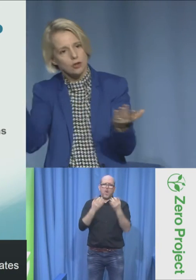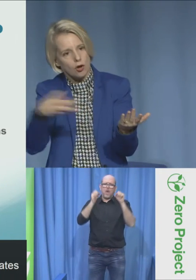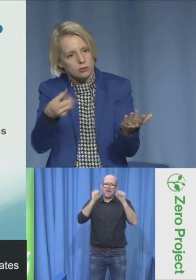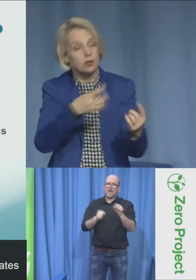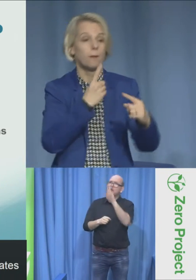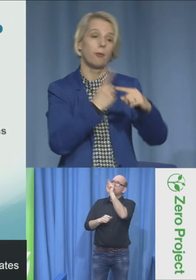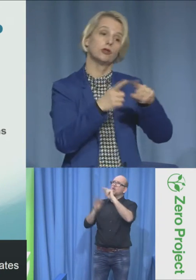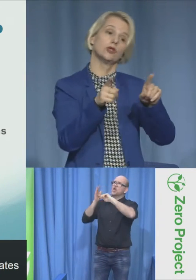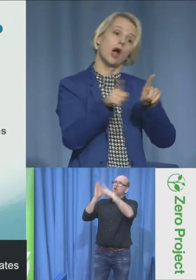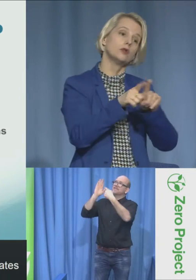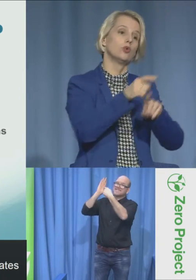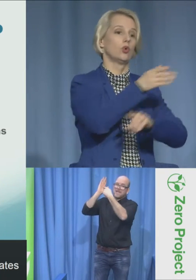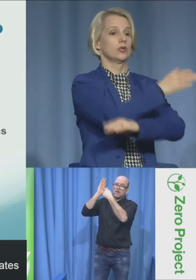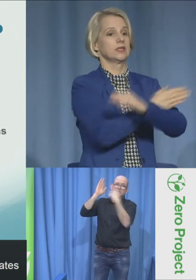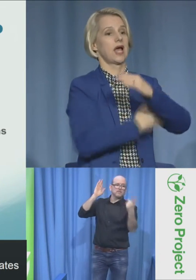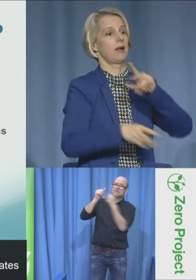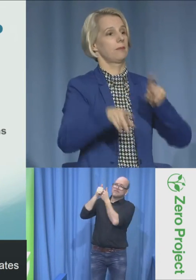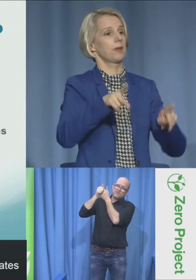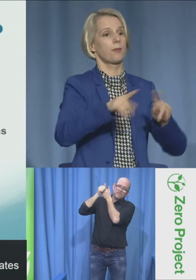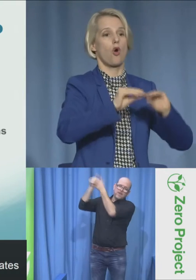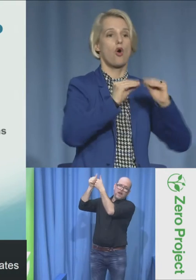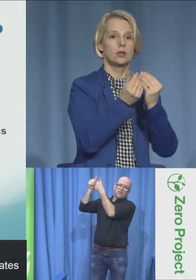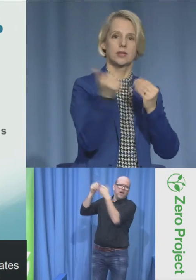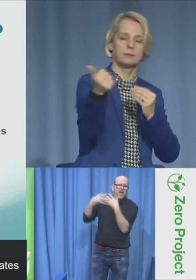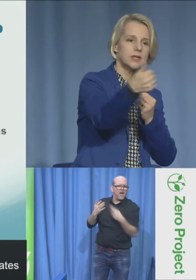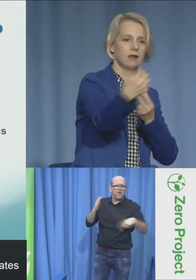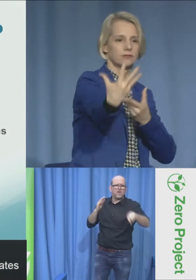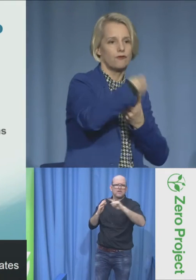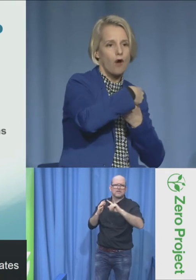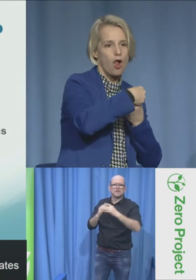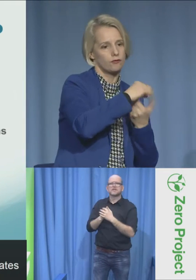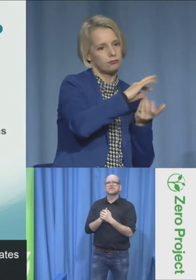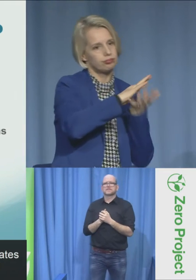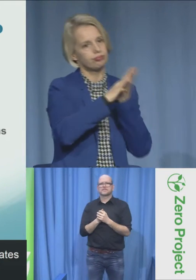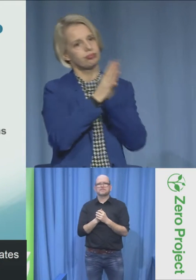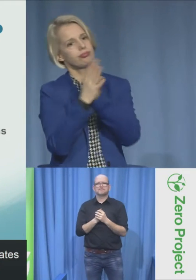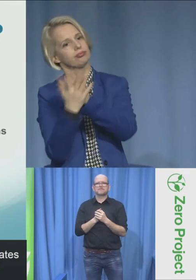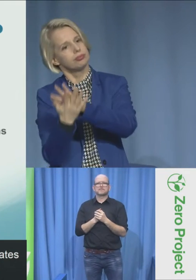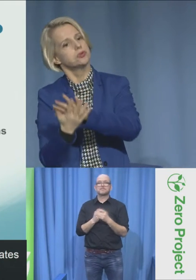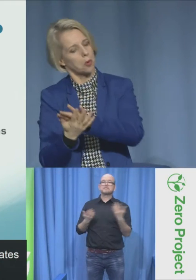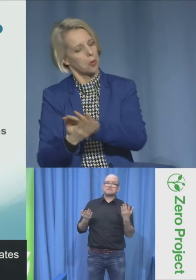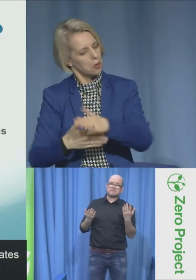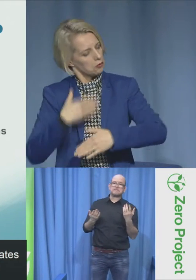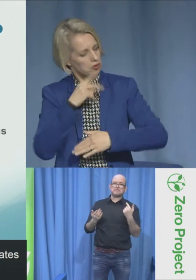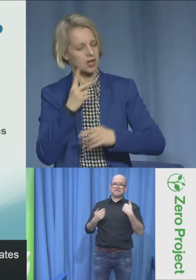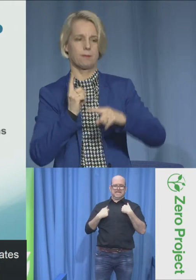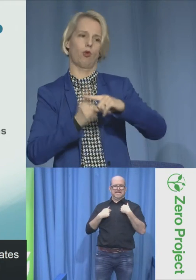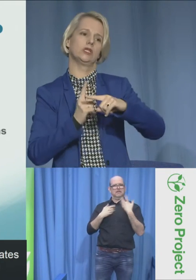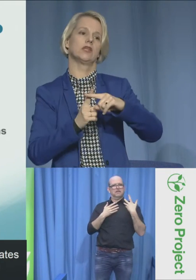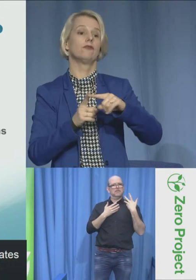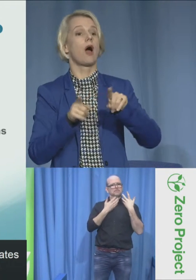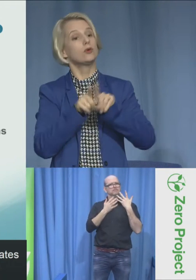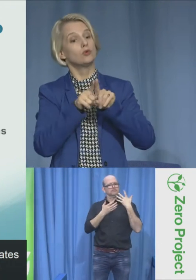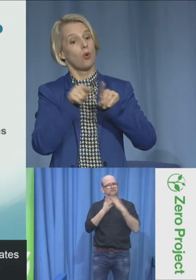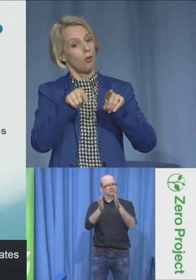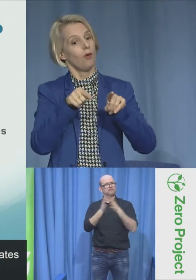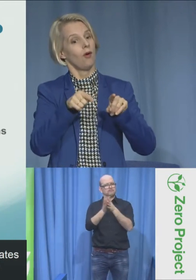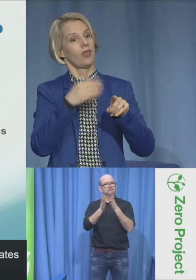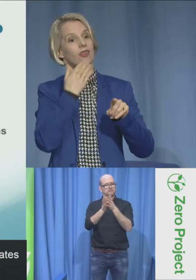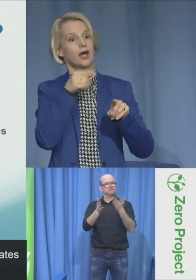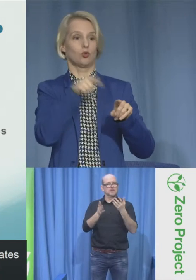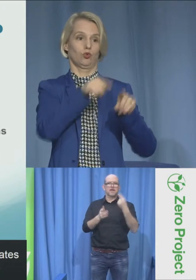report and we had a lot of committees input their opinions and other non-governmental organizations